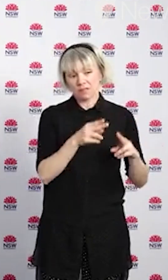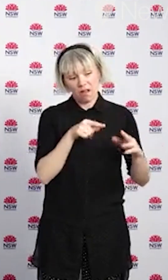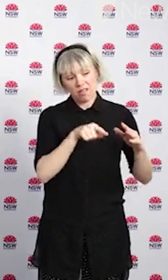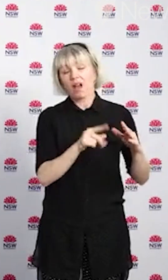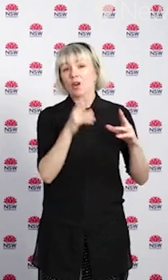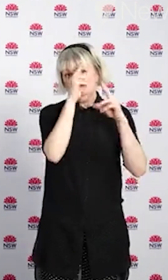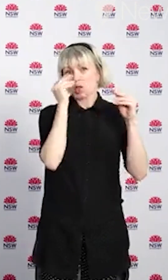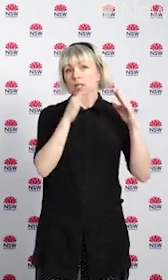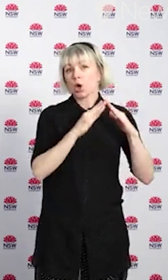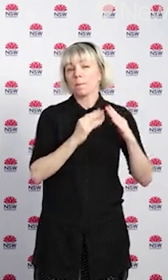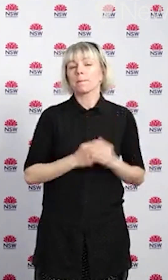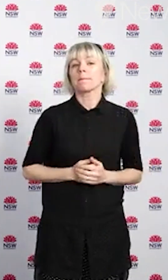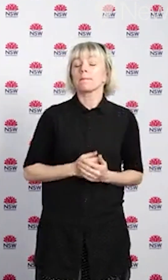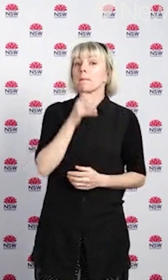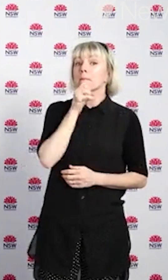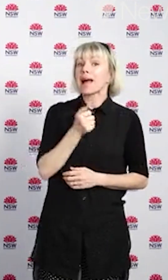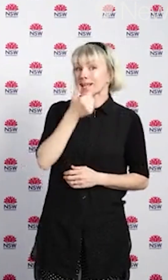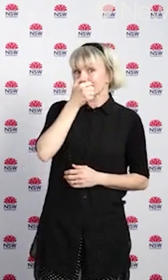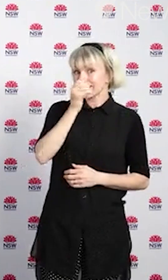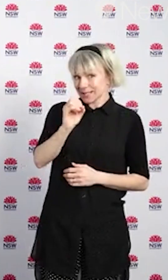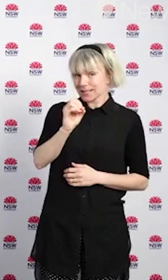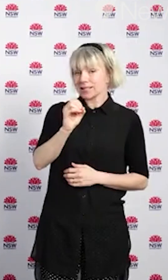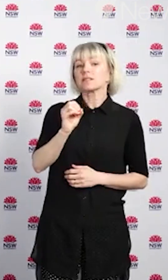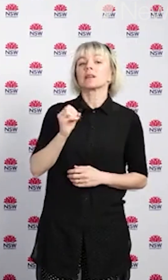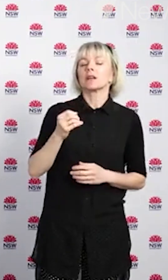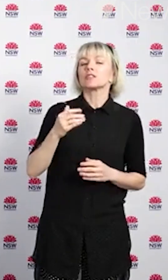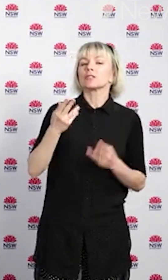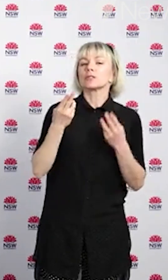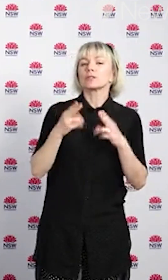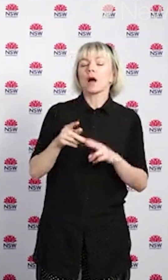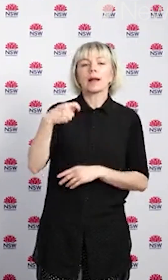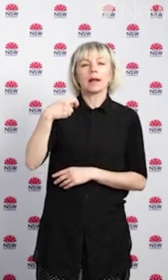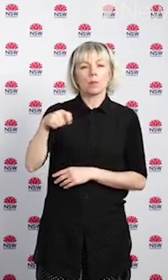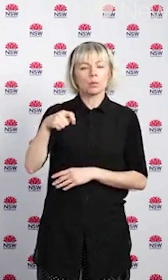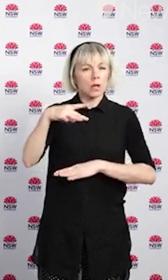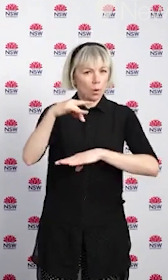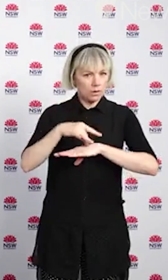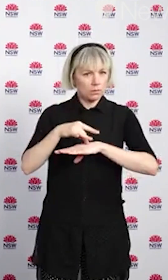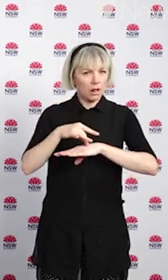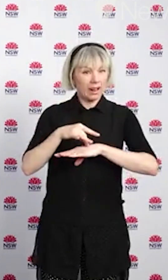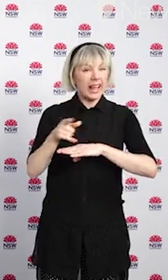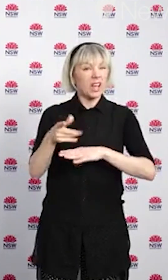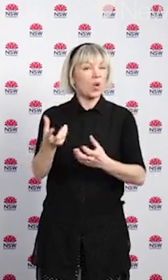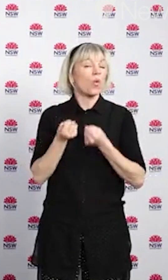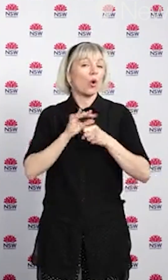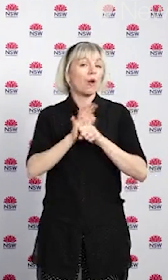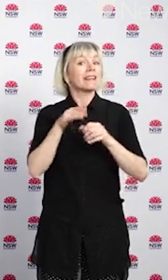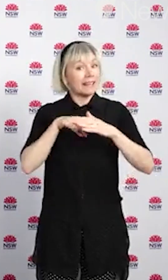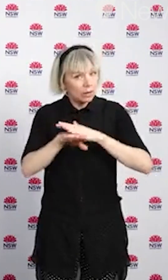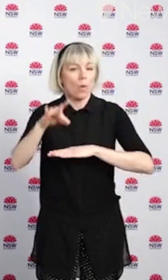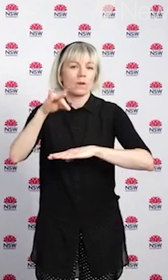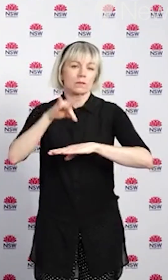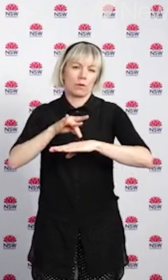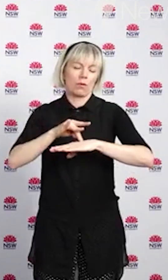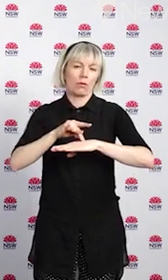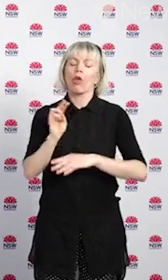A man in his 60s from southwestern Sydney who died at Campbelltown Hospital also acquired an infection at the hospital. This is the